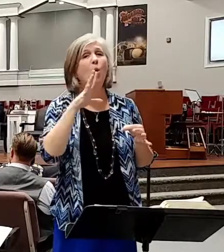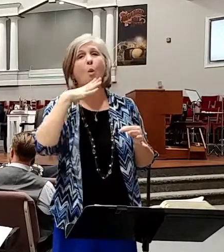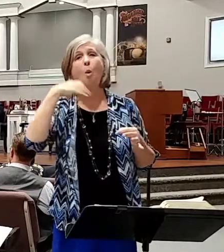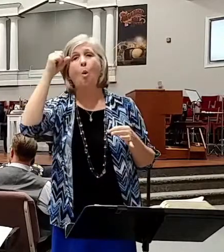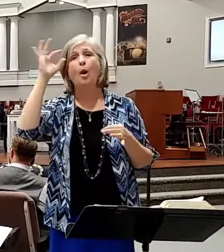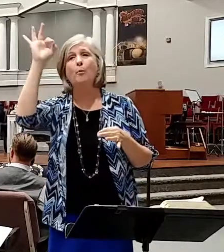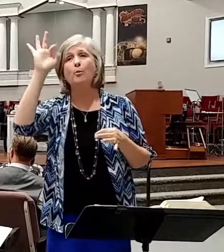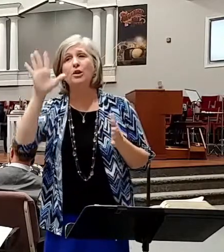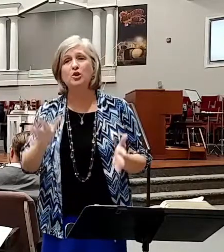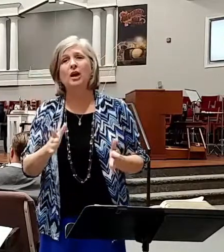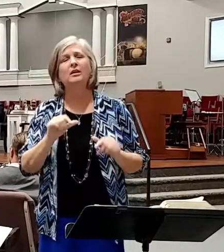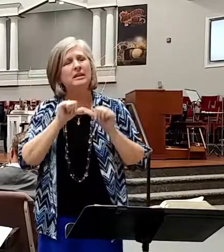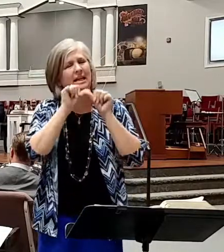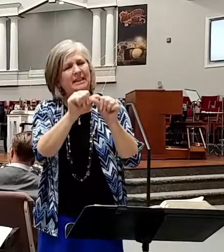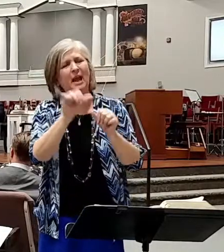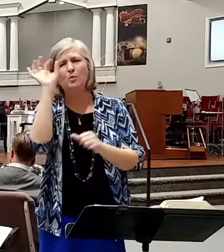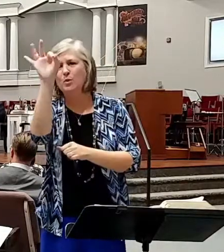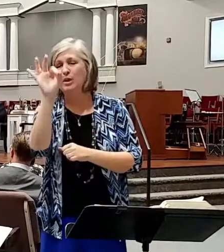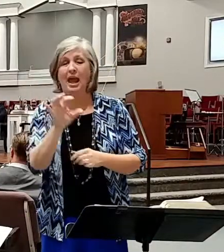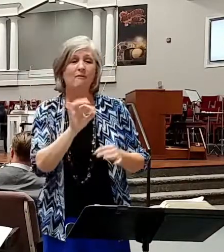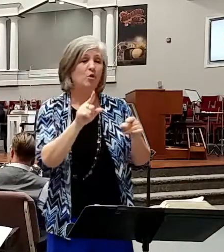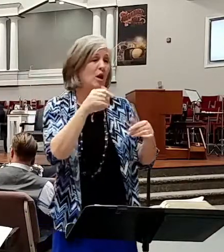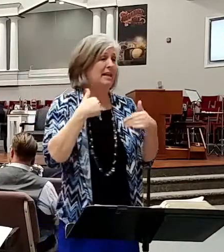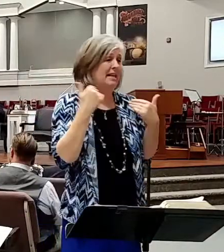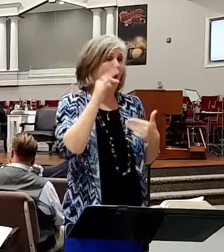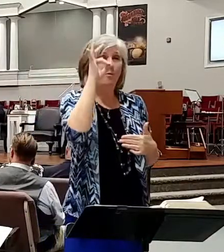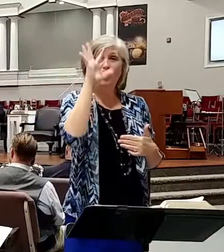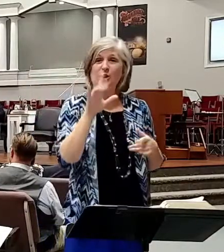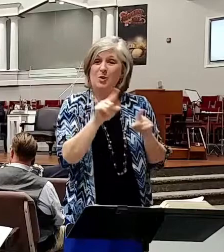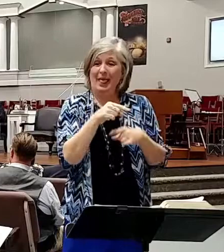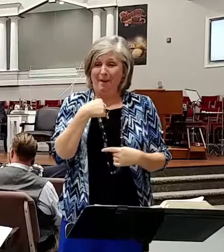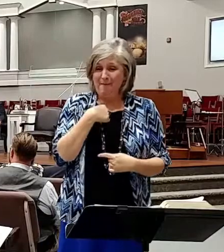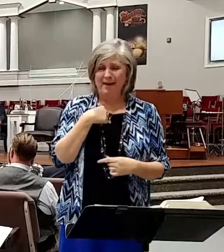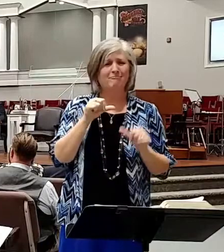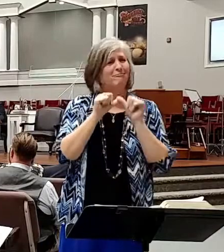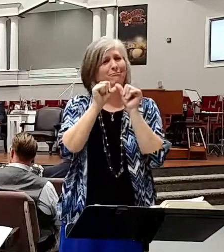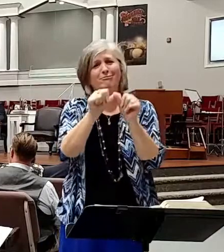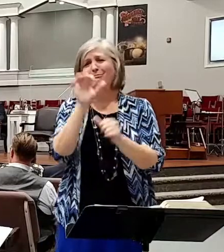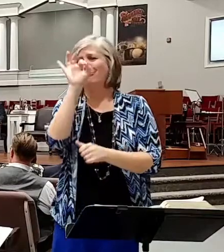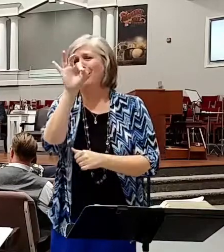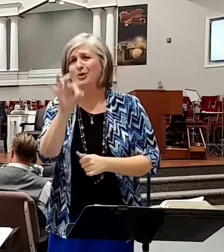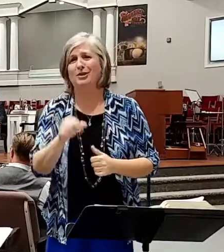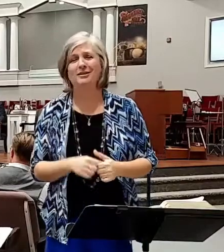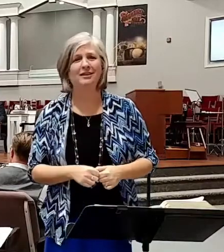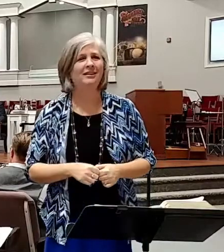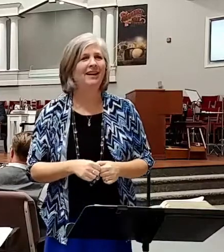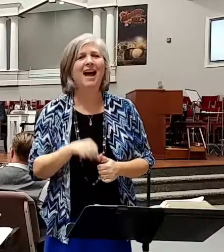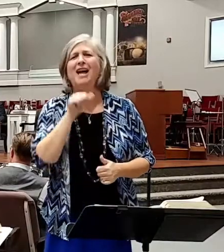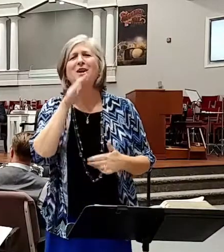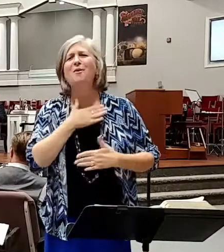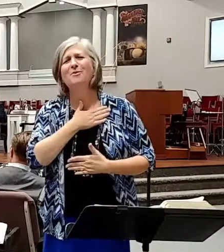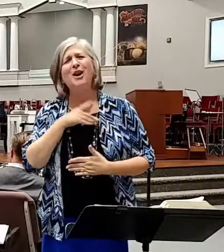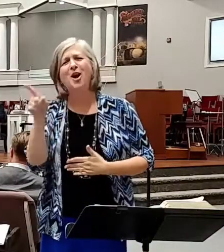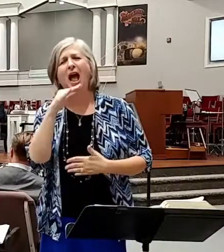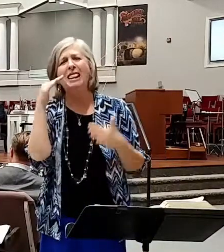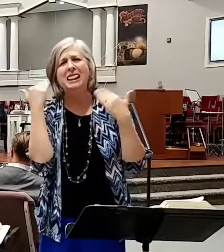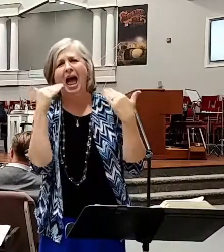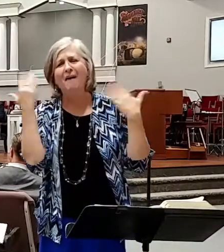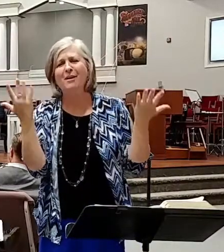keep preaching it. If you're a young preacher like me, keep preaching it. I don't appreciate y'all laughing at that. Many of you